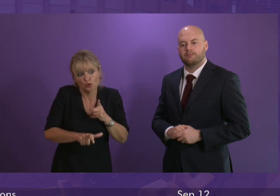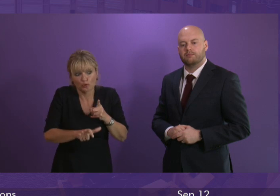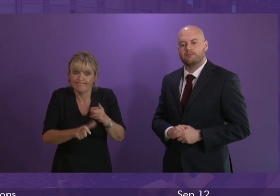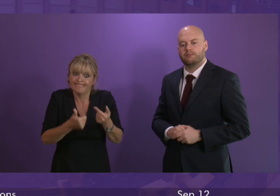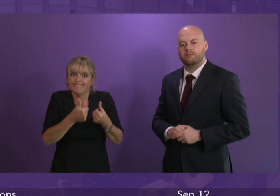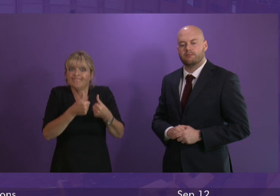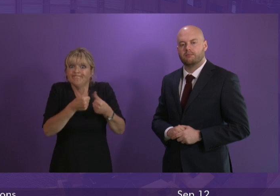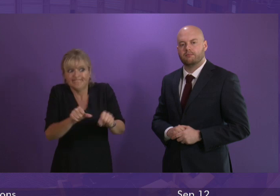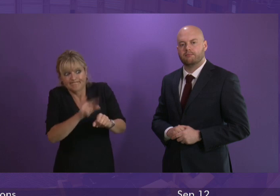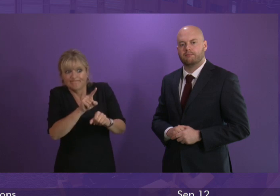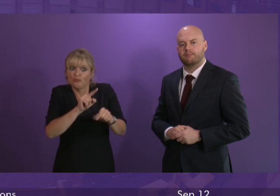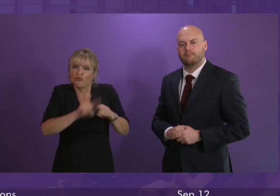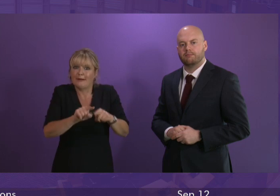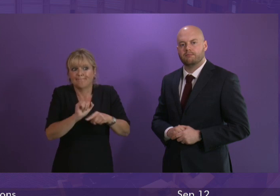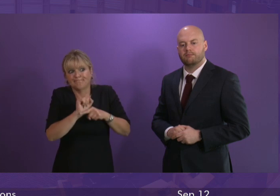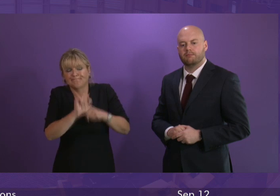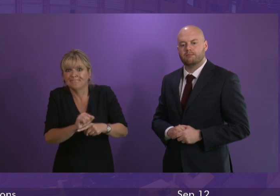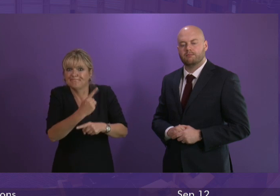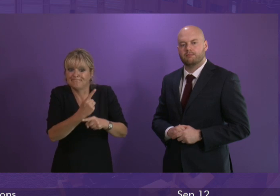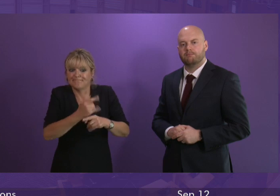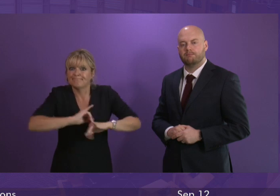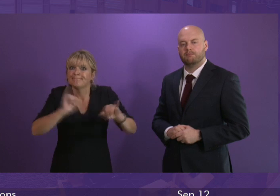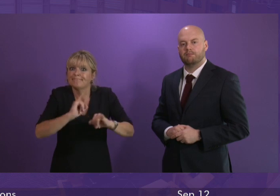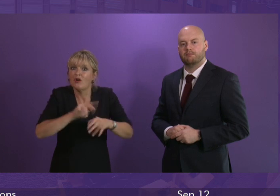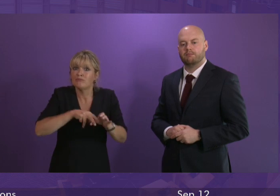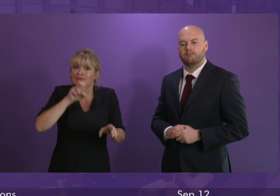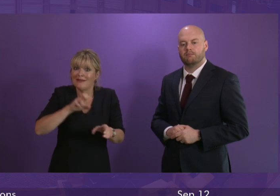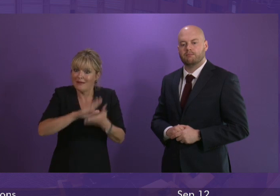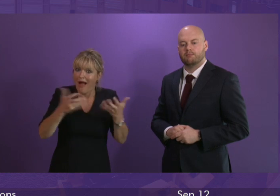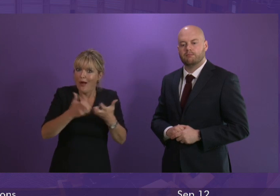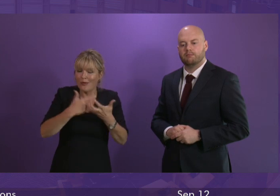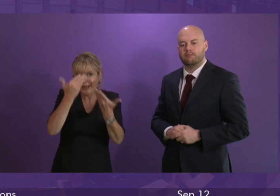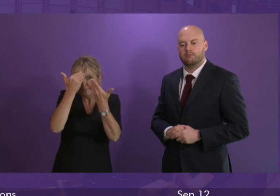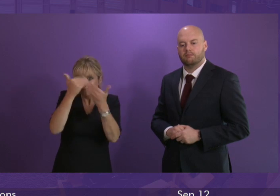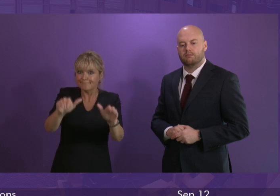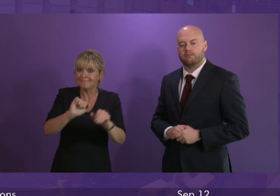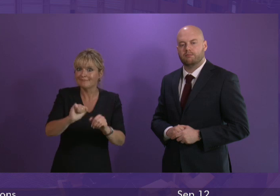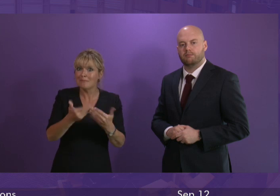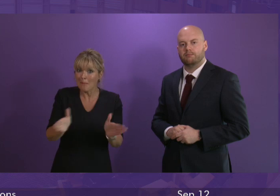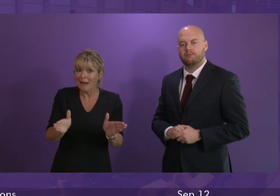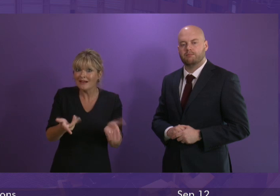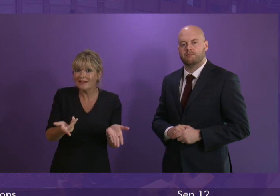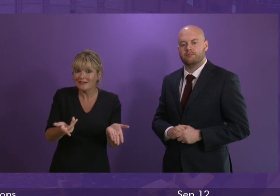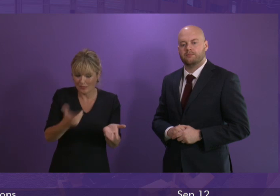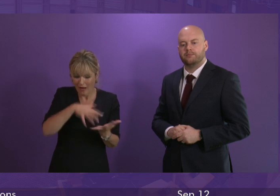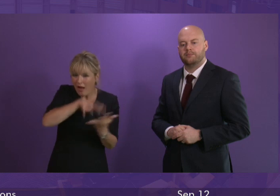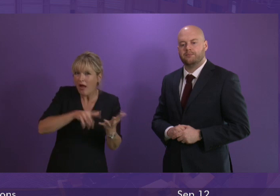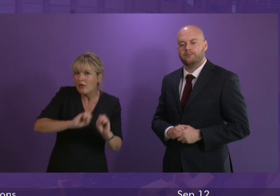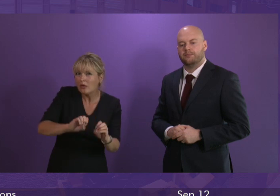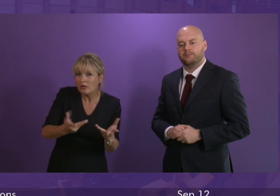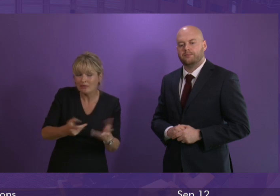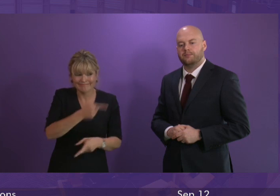and about our mitigation plans that inform Parliament but also inform the wider public Willy Rennie is right to say that it is